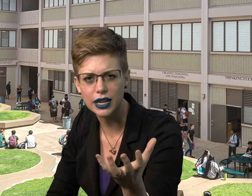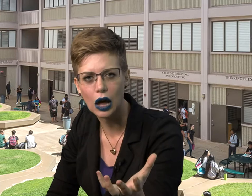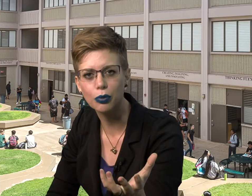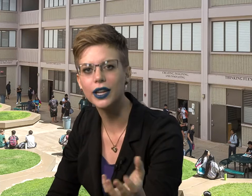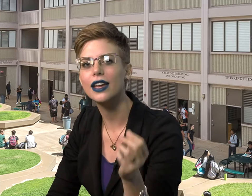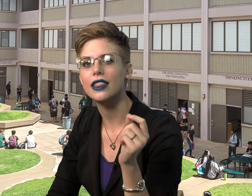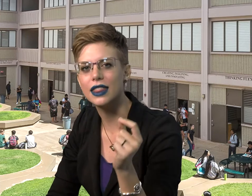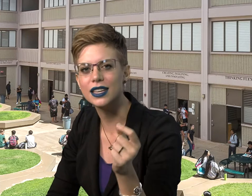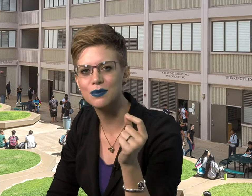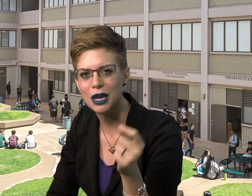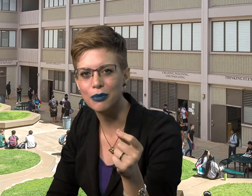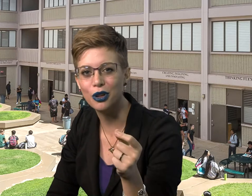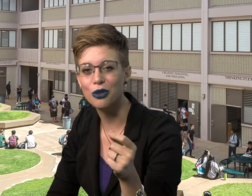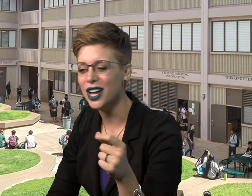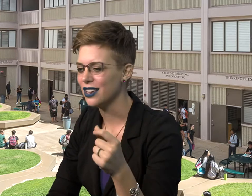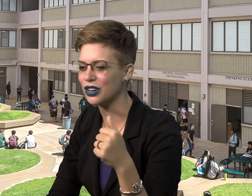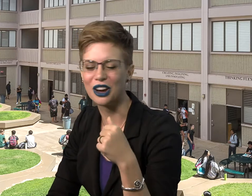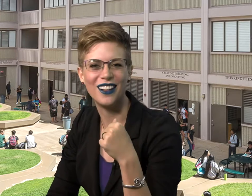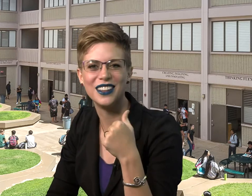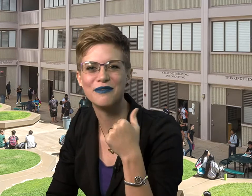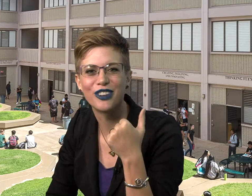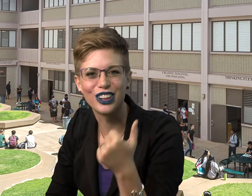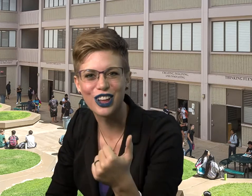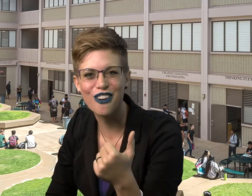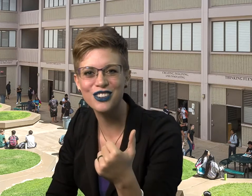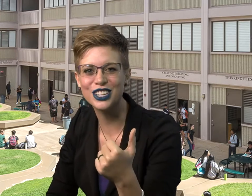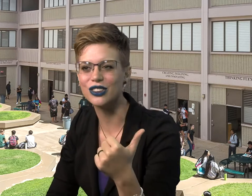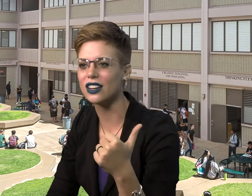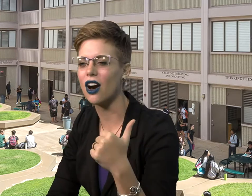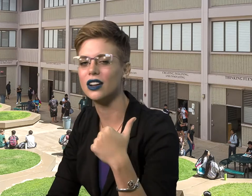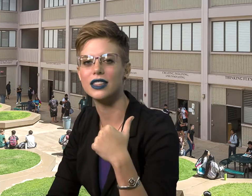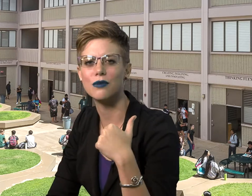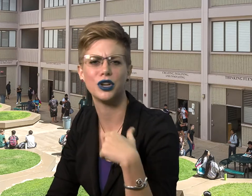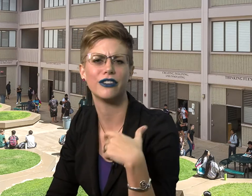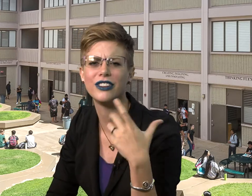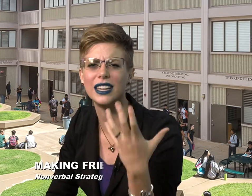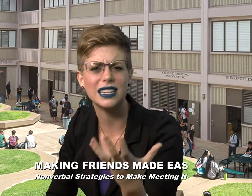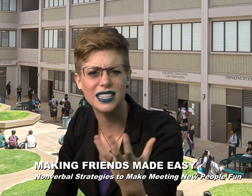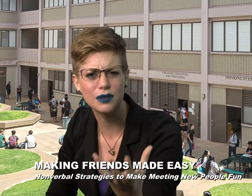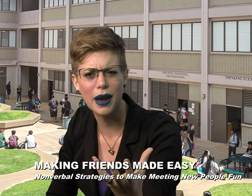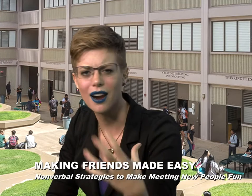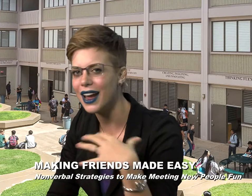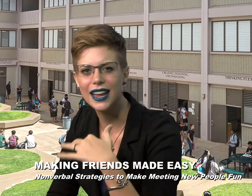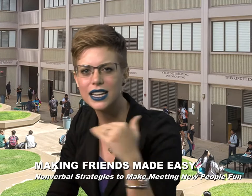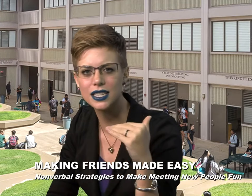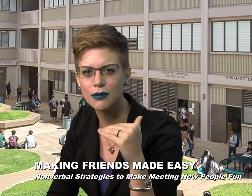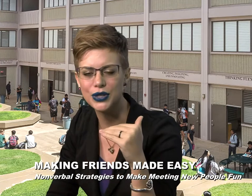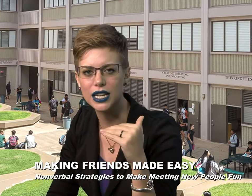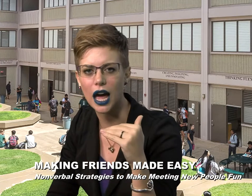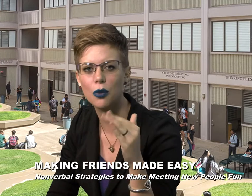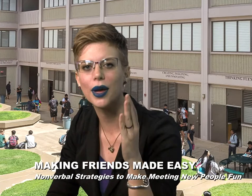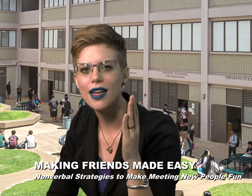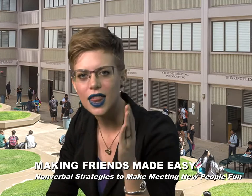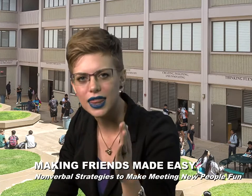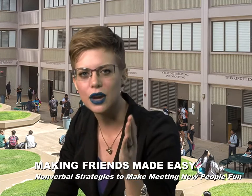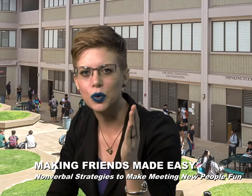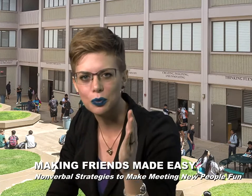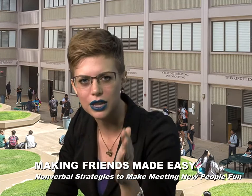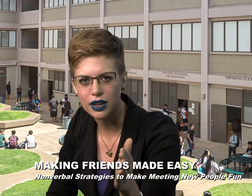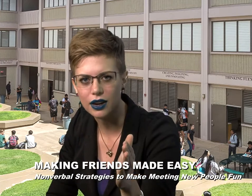help, these people, you can call on them for a loan, you can call on them when you're feeling in despair. Anytime you need help, they will be there.